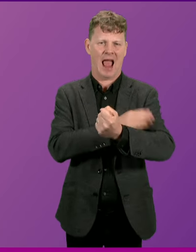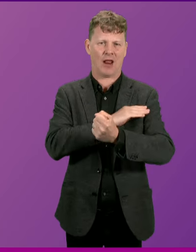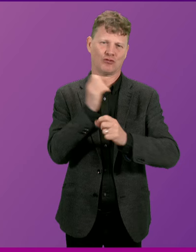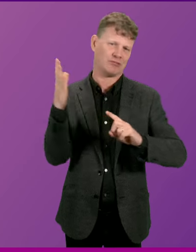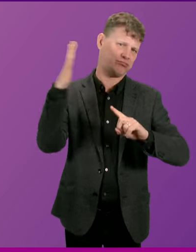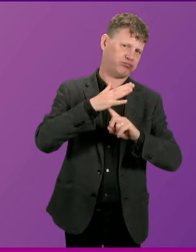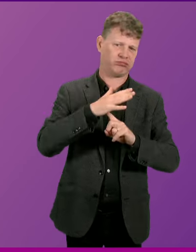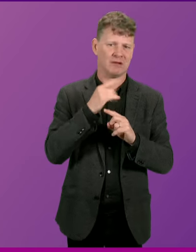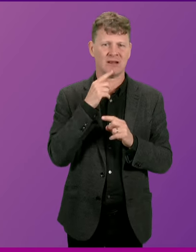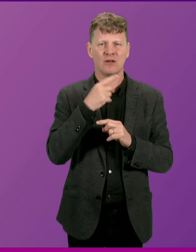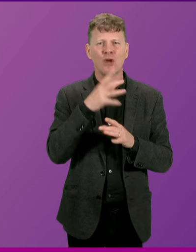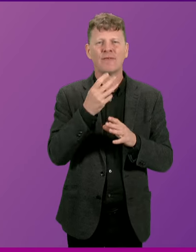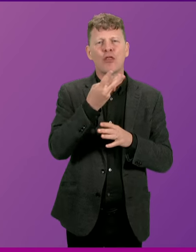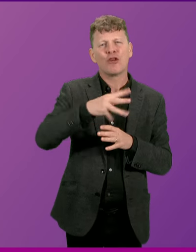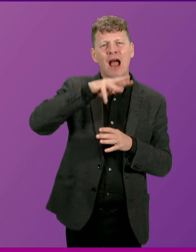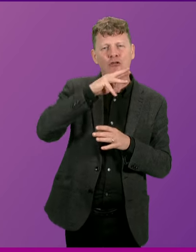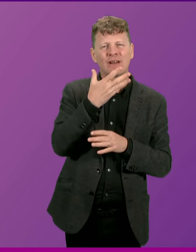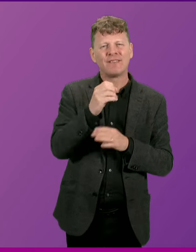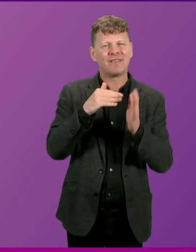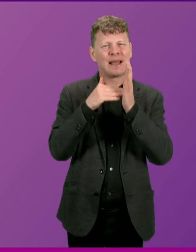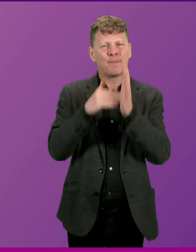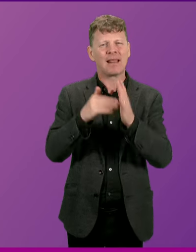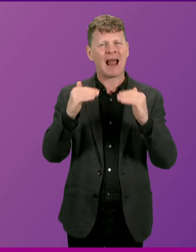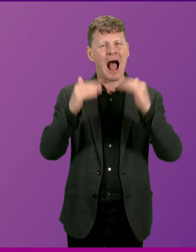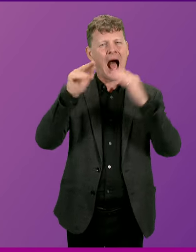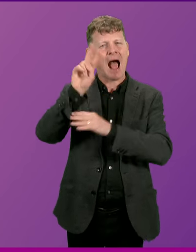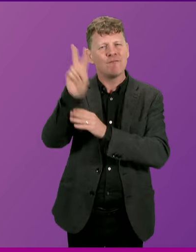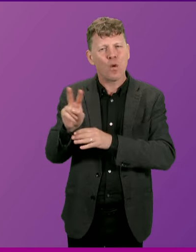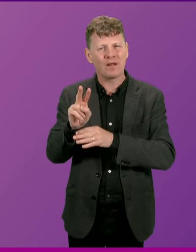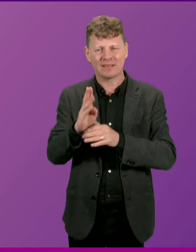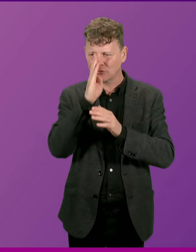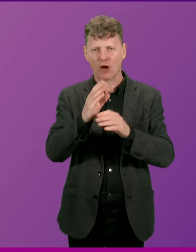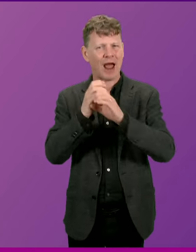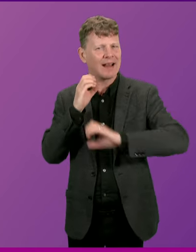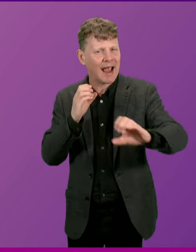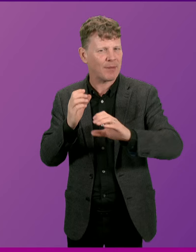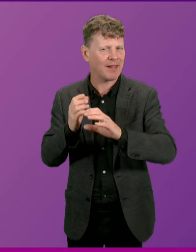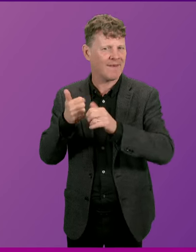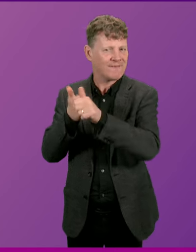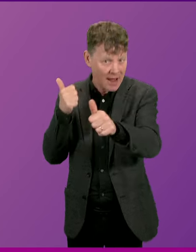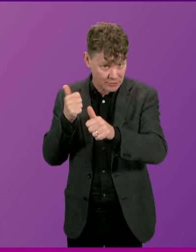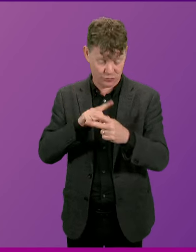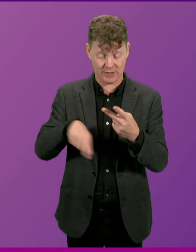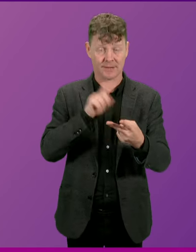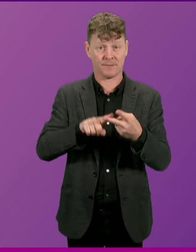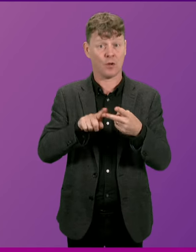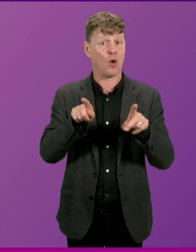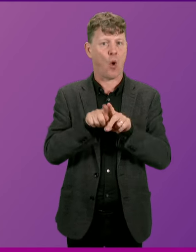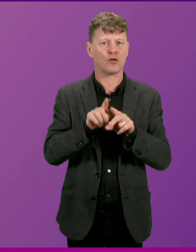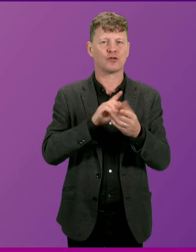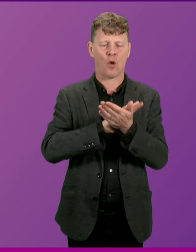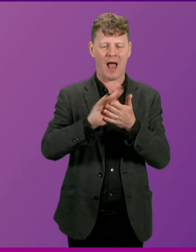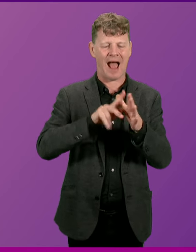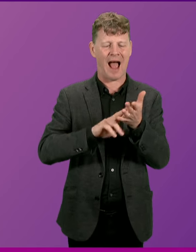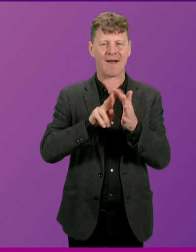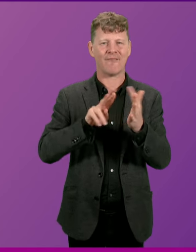Sumitomo's £350 million high-voltage direct current cable factory and the investment that was made through Haventus